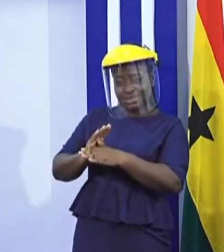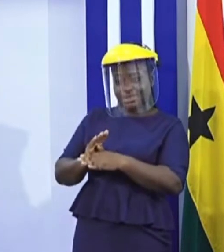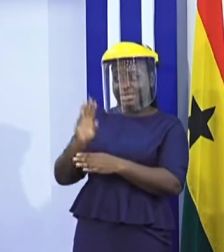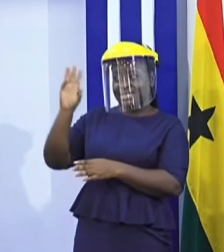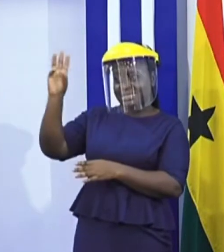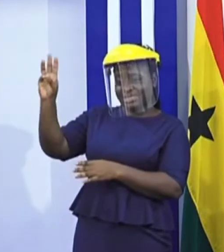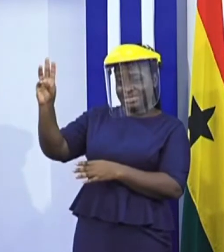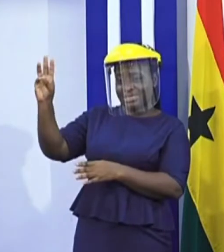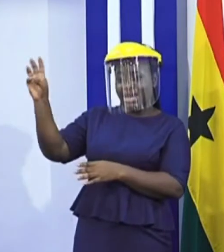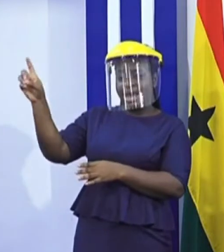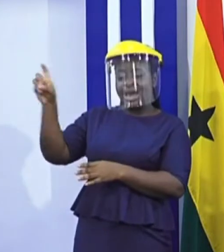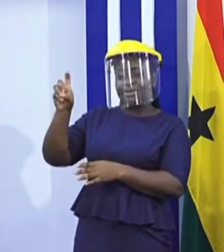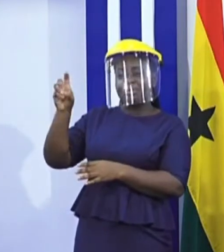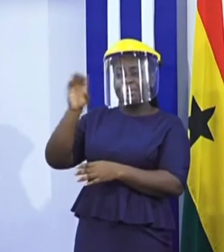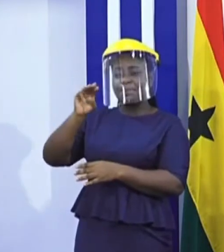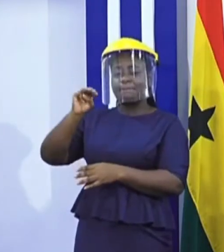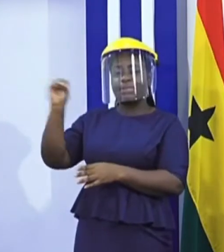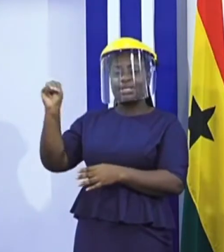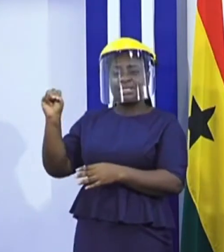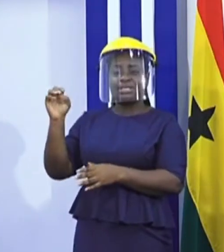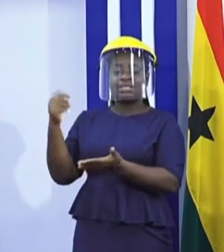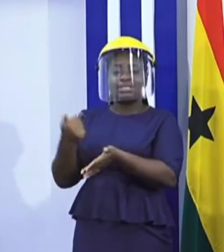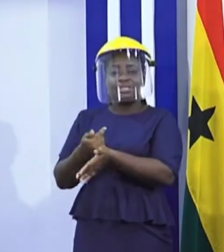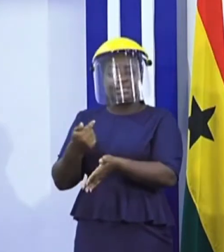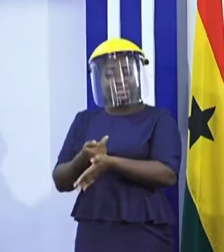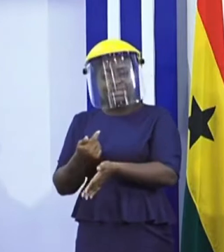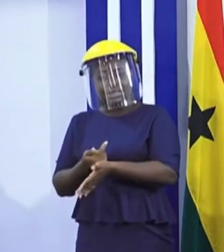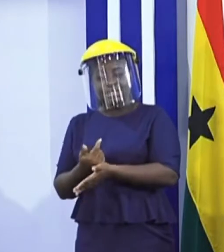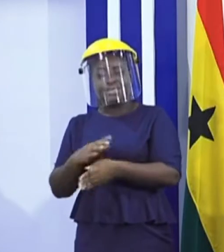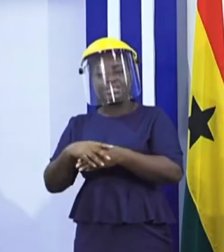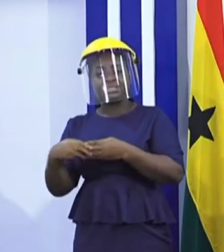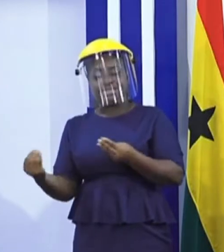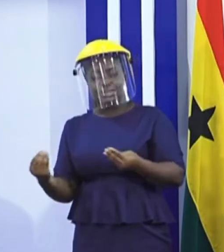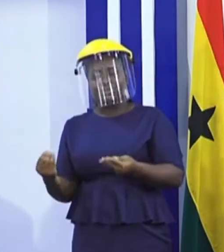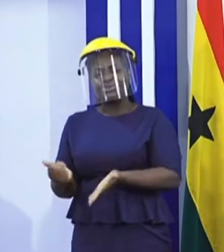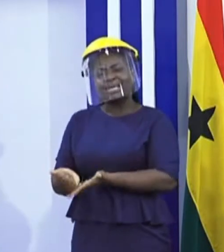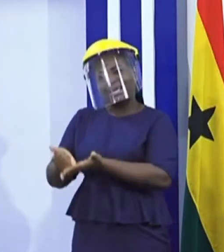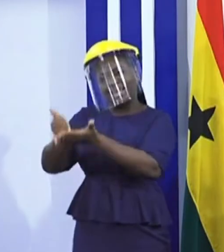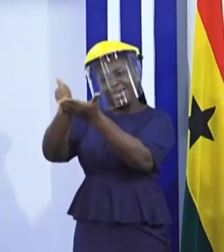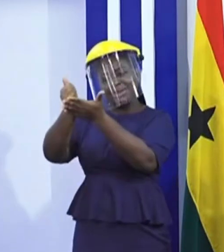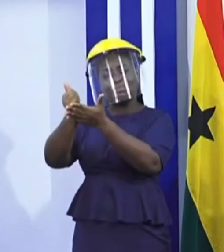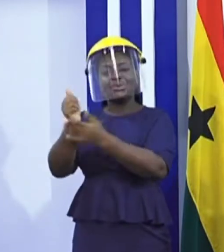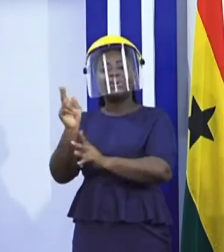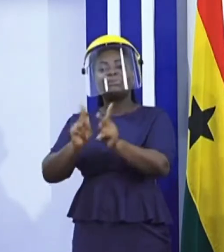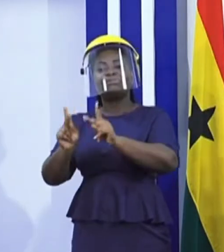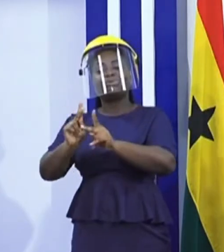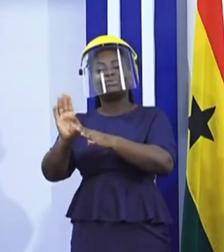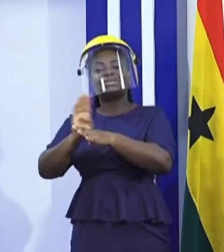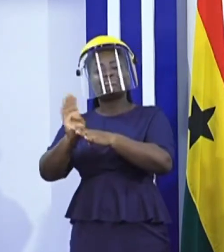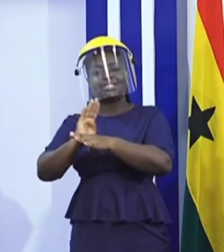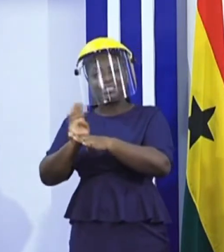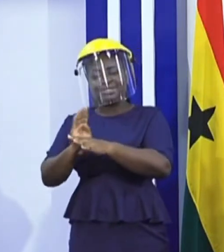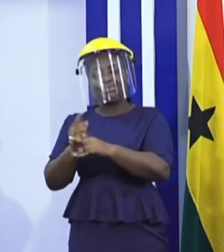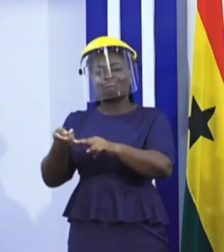600 million Ghana cities through the NBSSI to stimulate economic activity of businesses